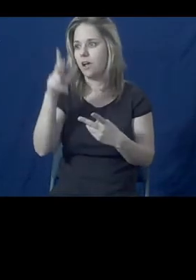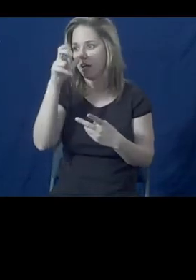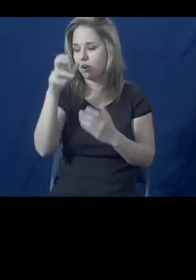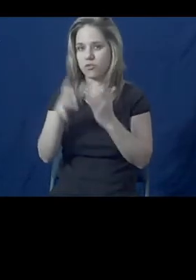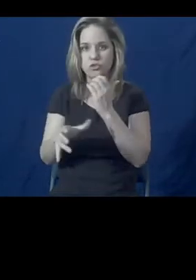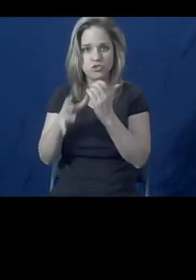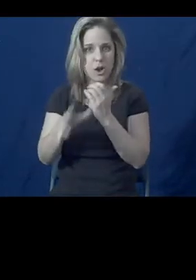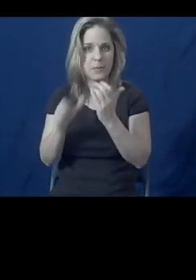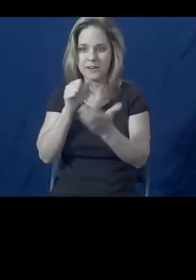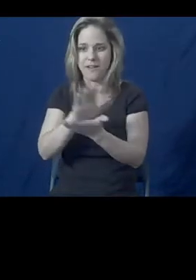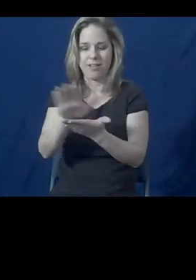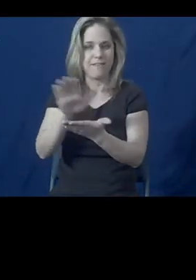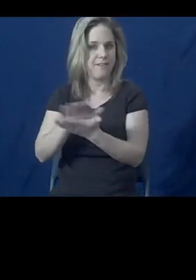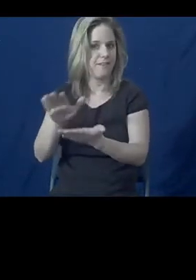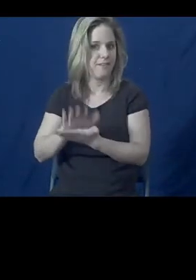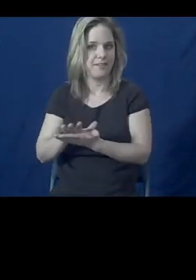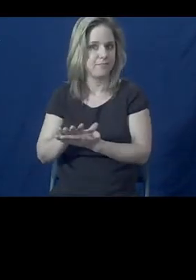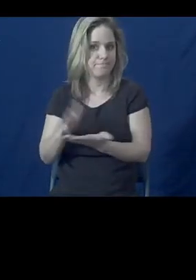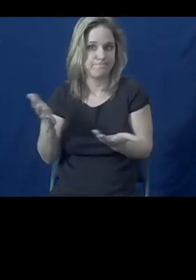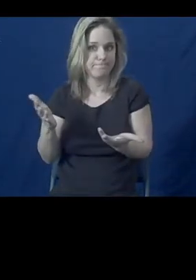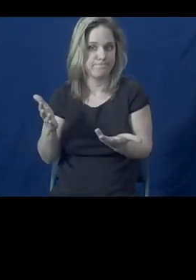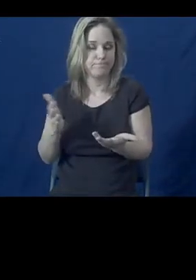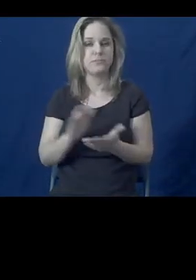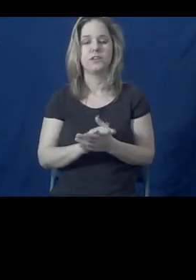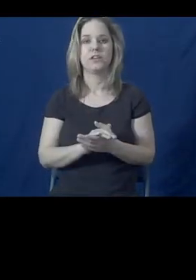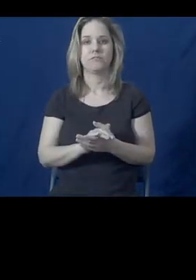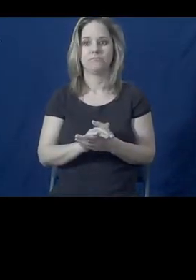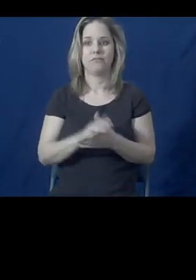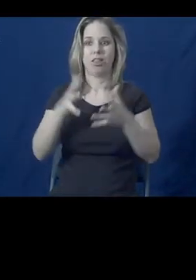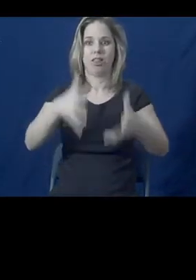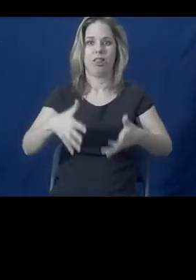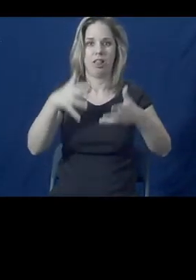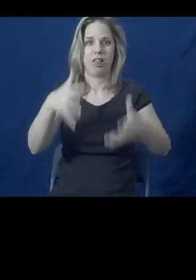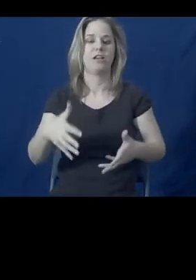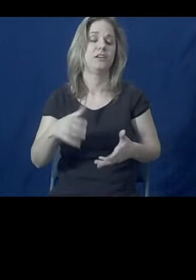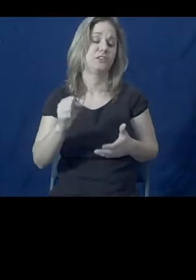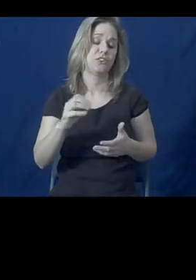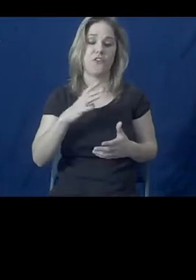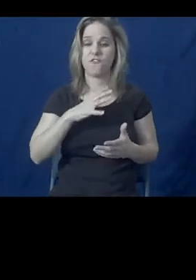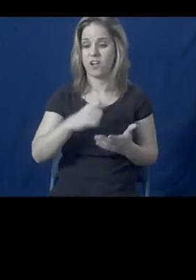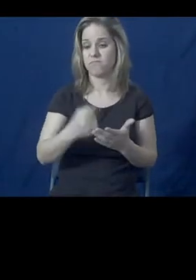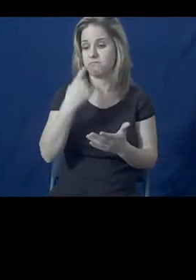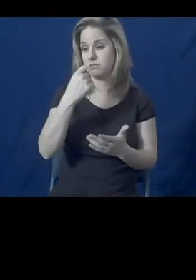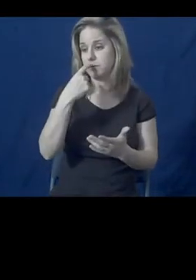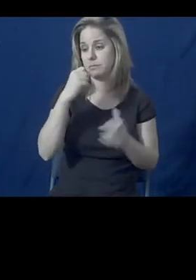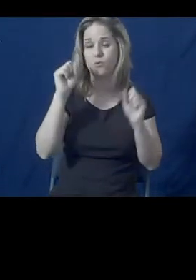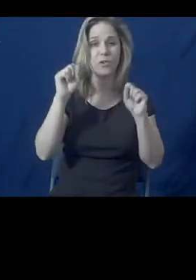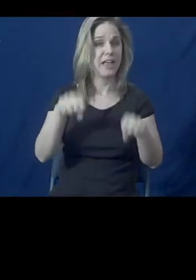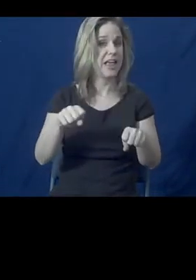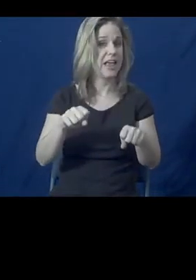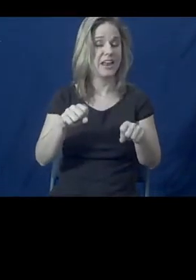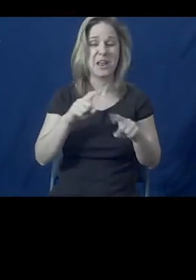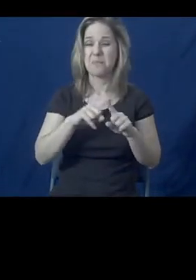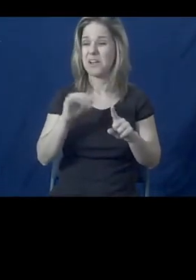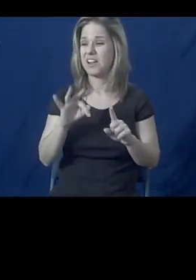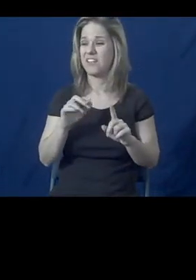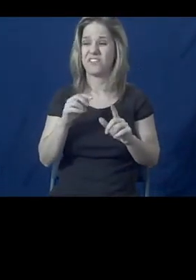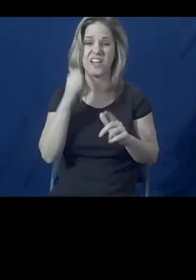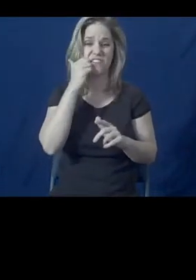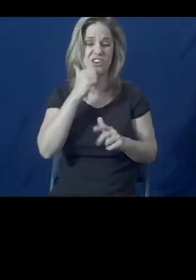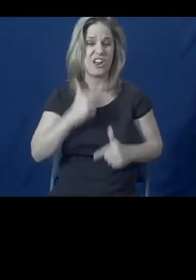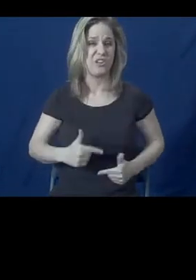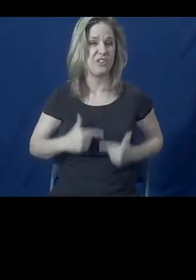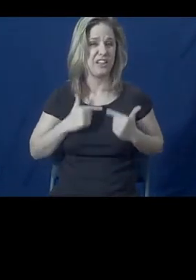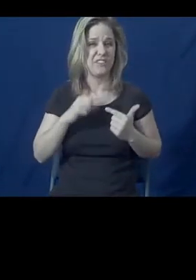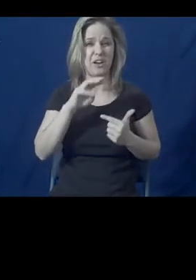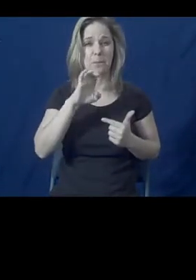droppings, are not abated and remain in the house. So you can take as much medicine as you want. But if you're going home to a moldy house, you're